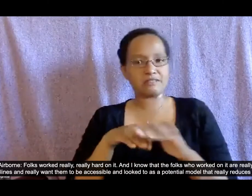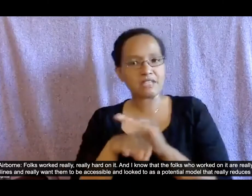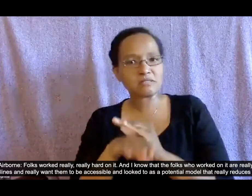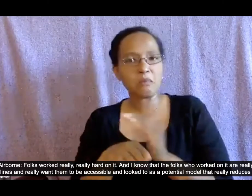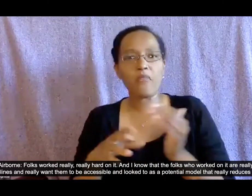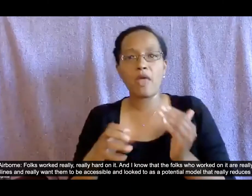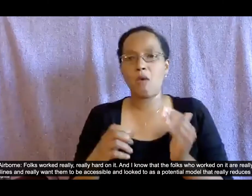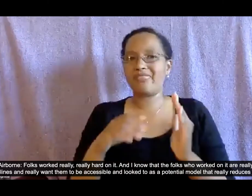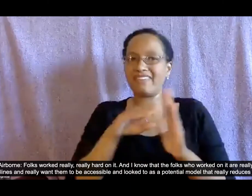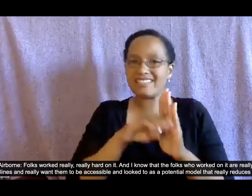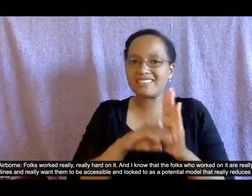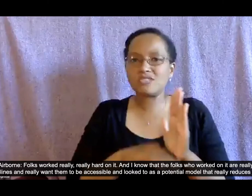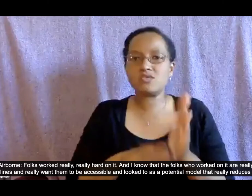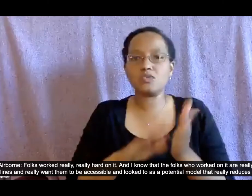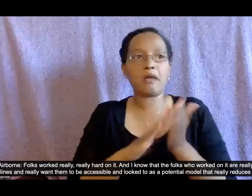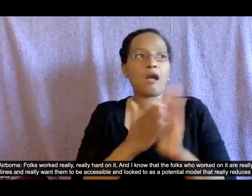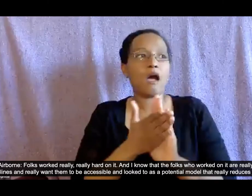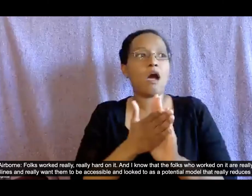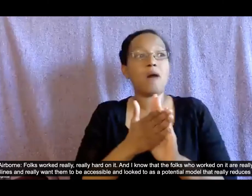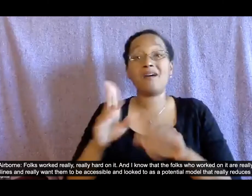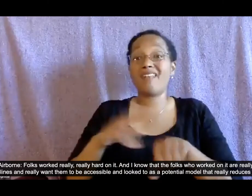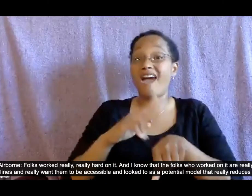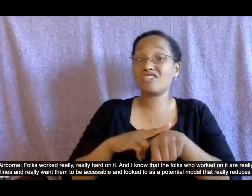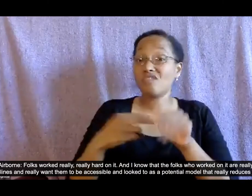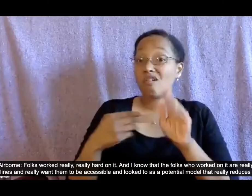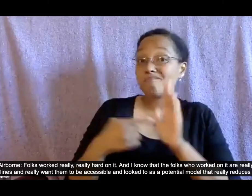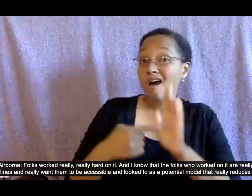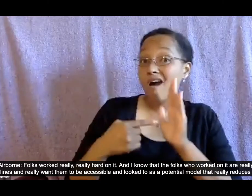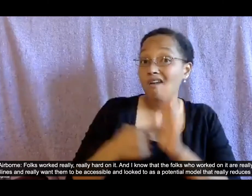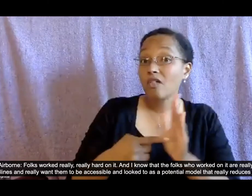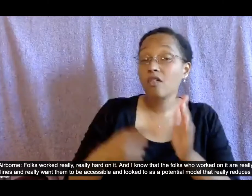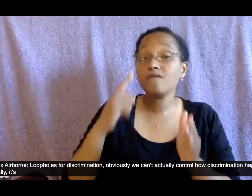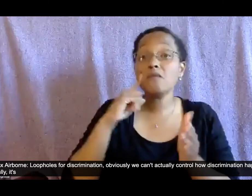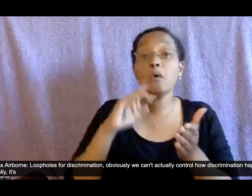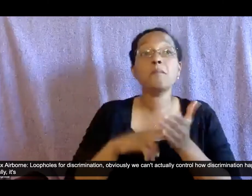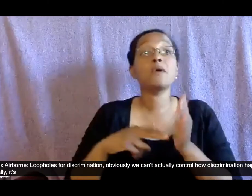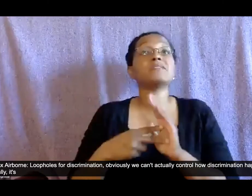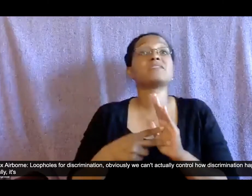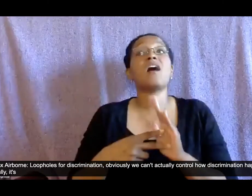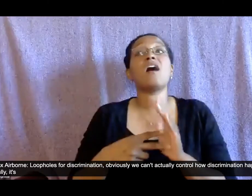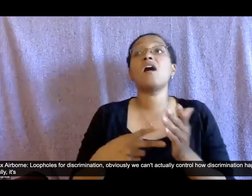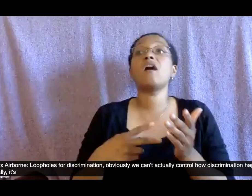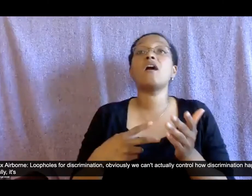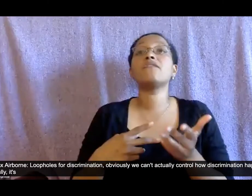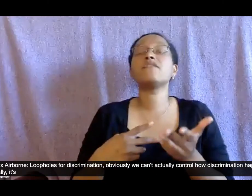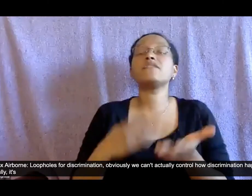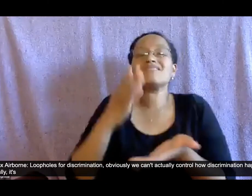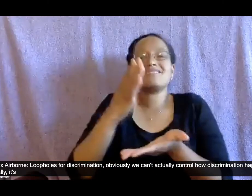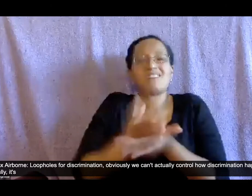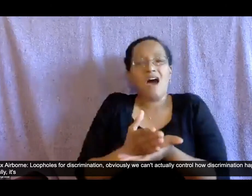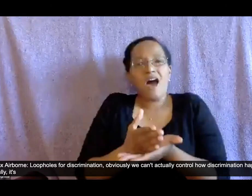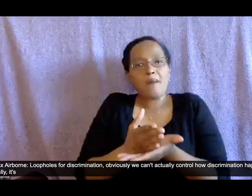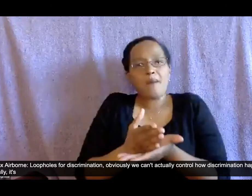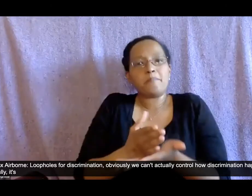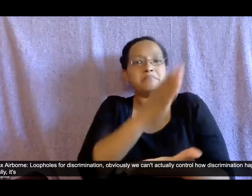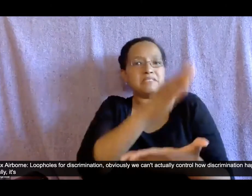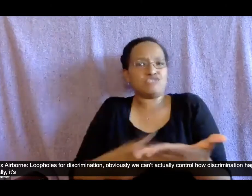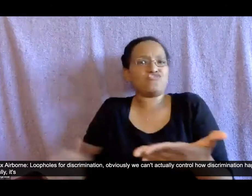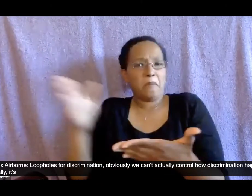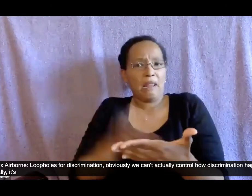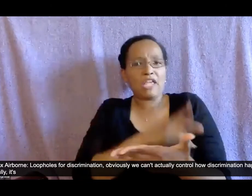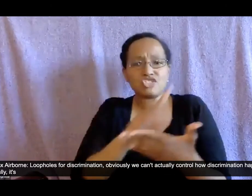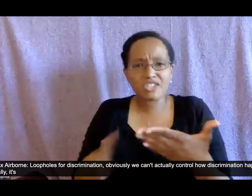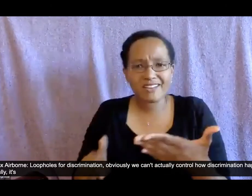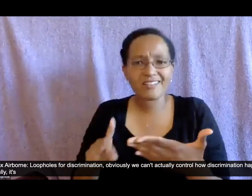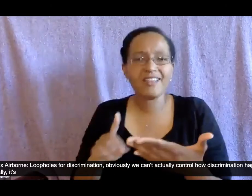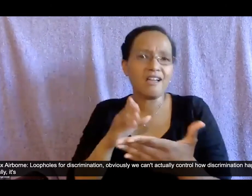that um really reduces or eliminates um loopholes for discrimination um obviously we can't